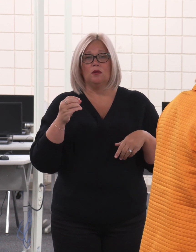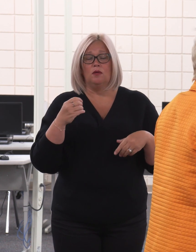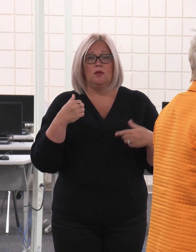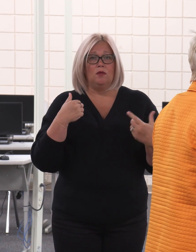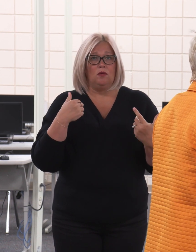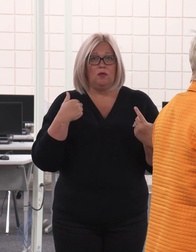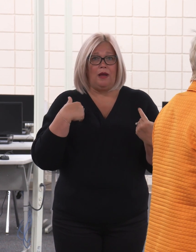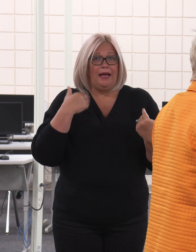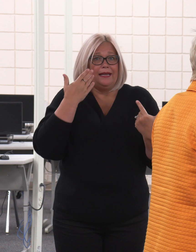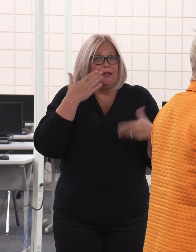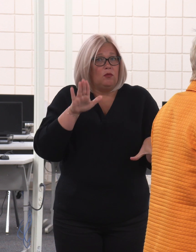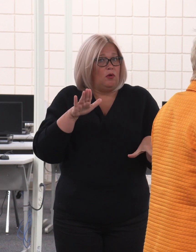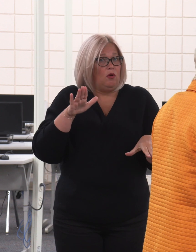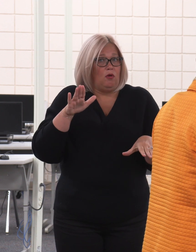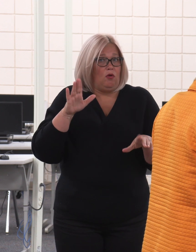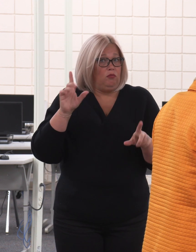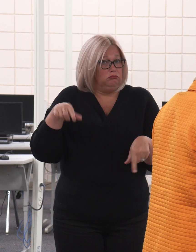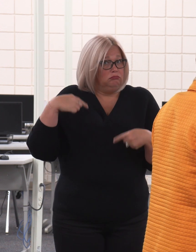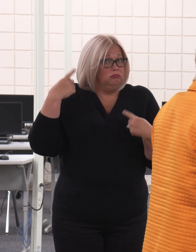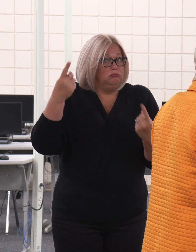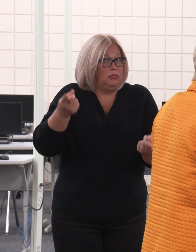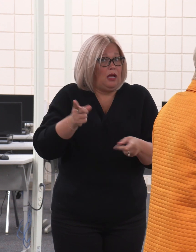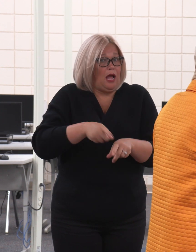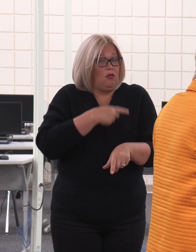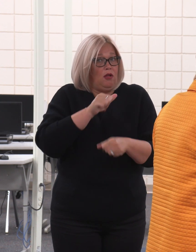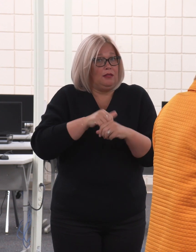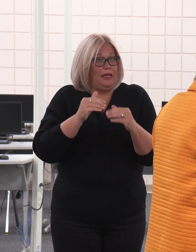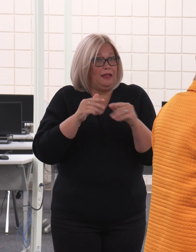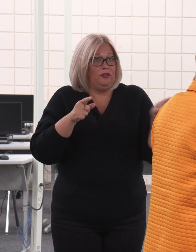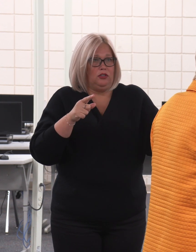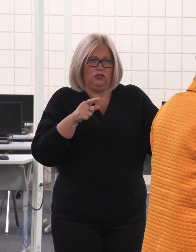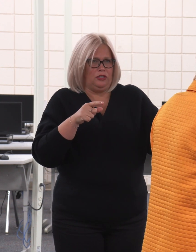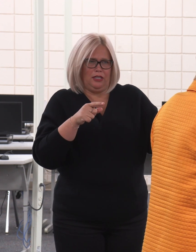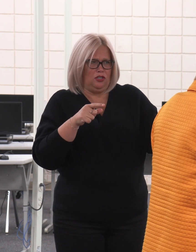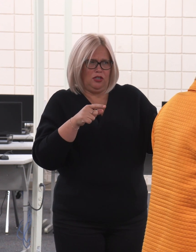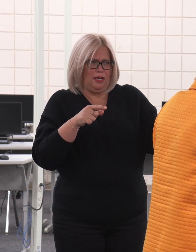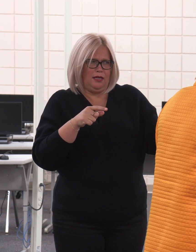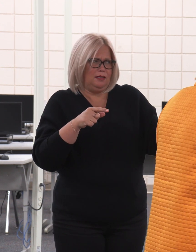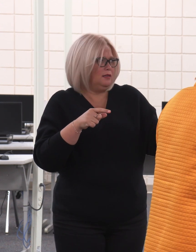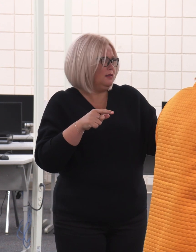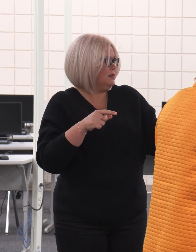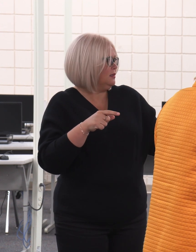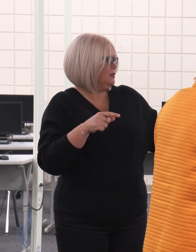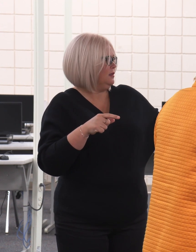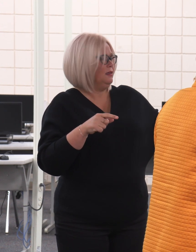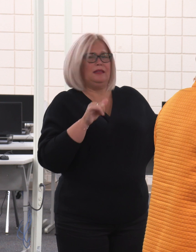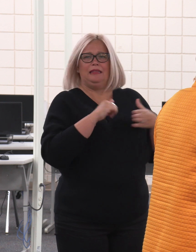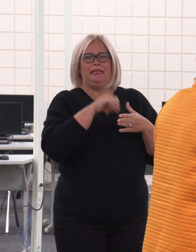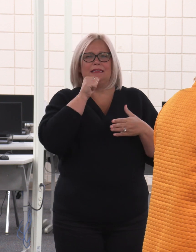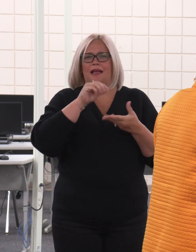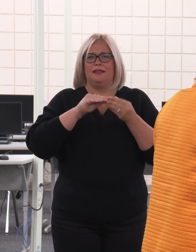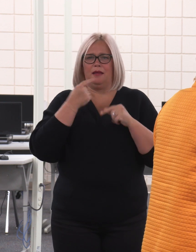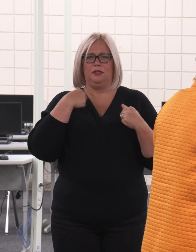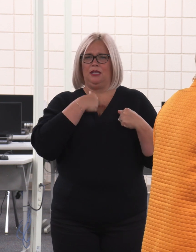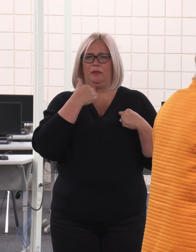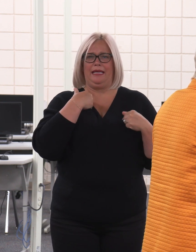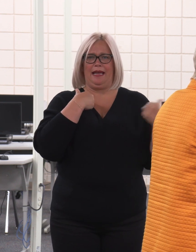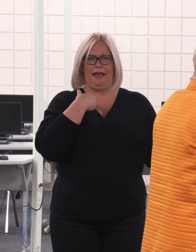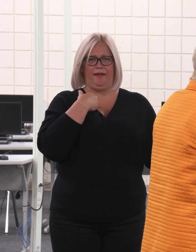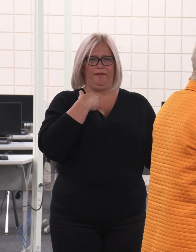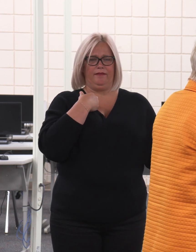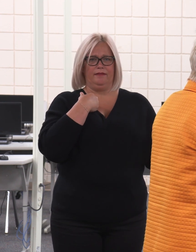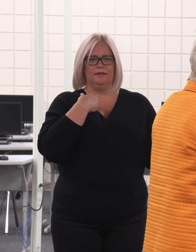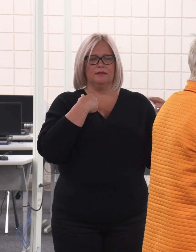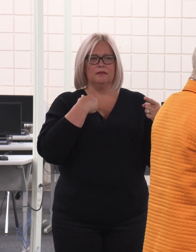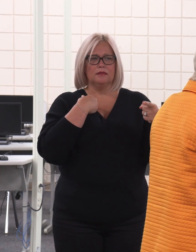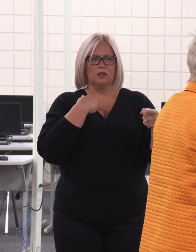don't know how long it's been at that level, and you're shaking your head. That's not the numbers that we have. Well,